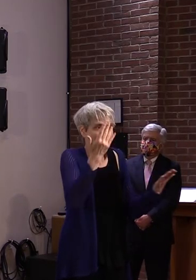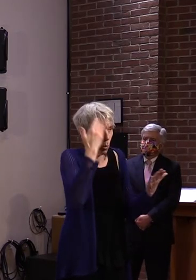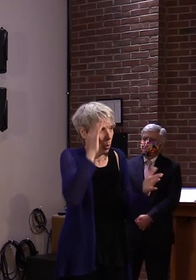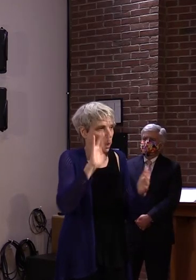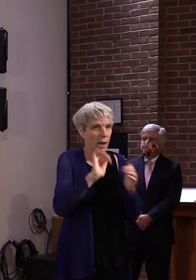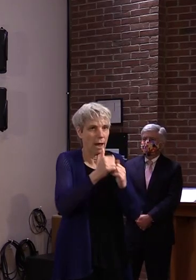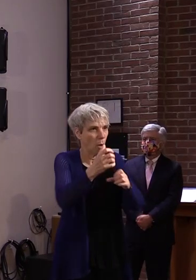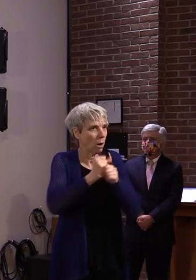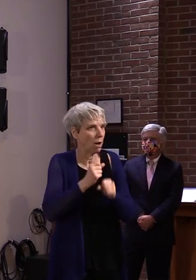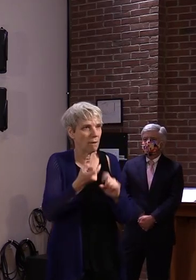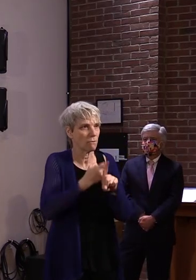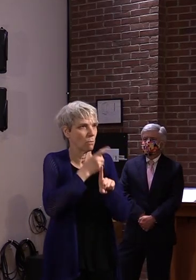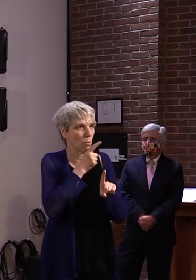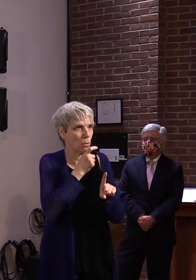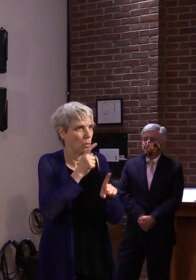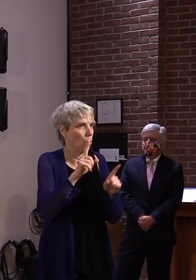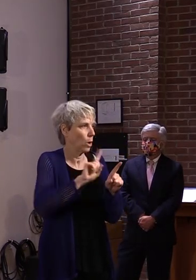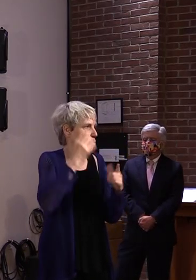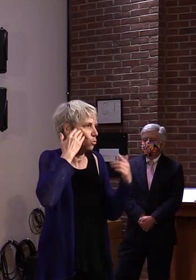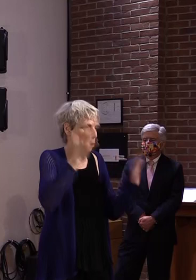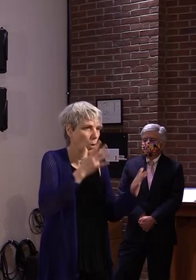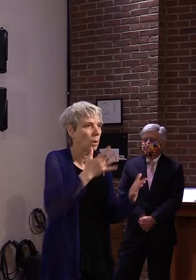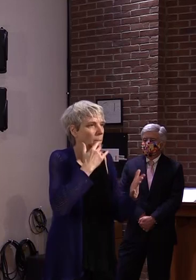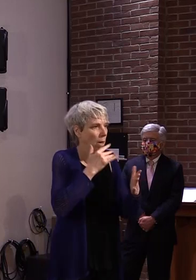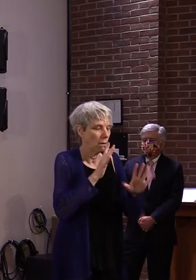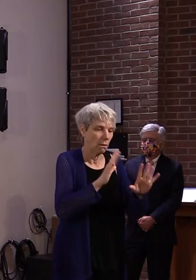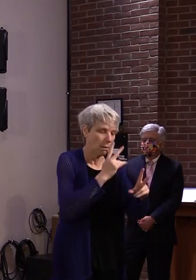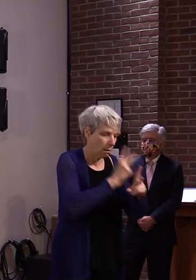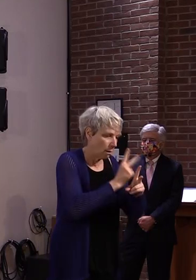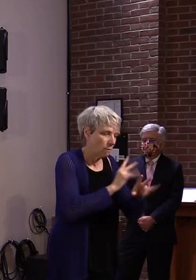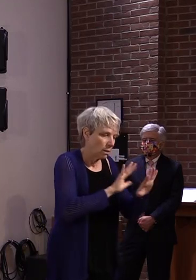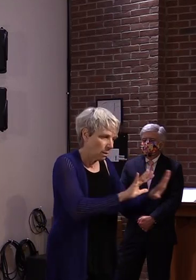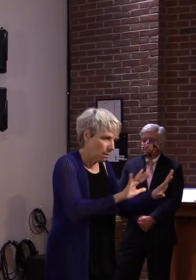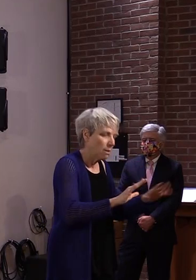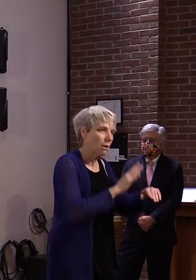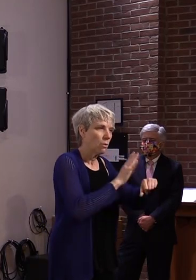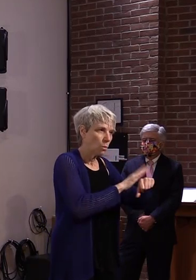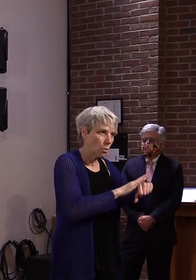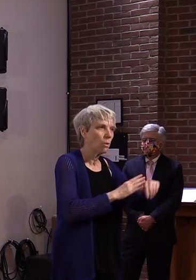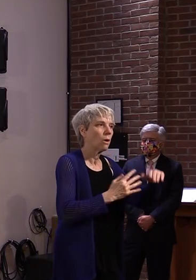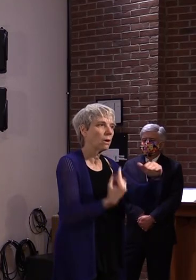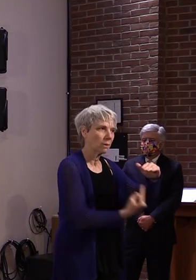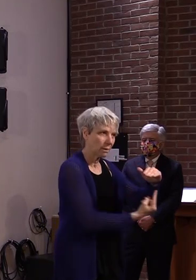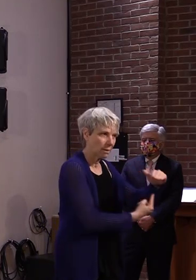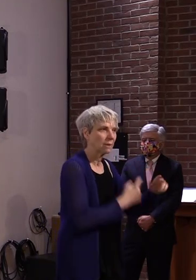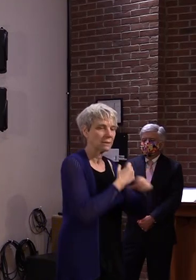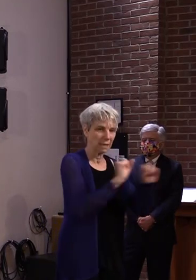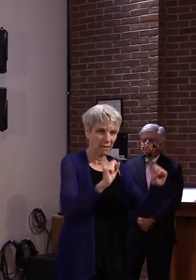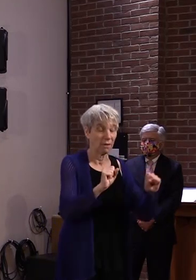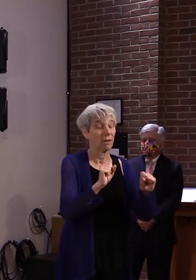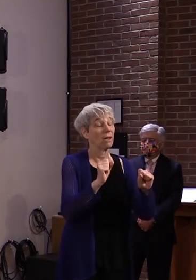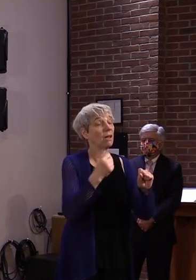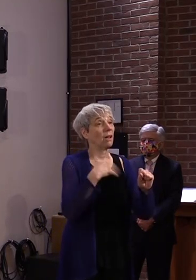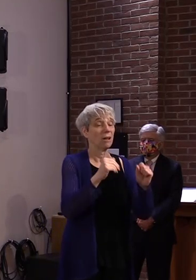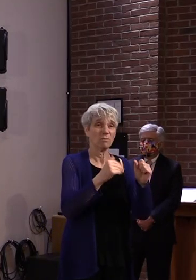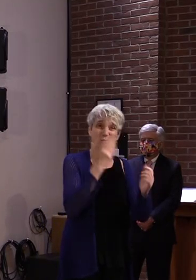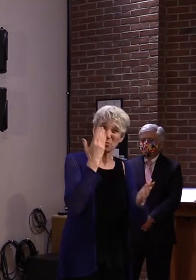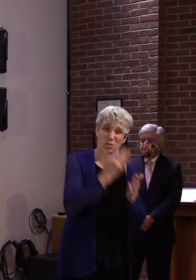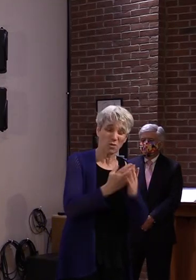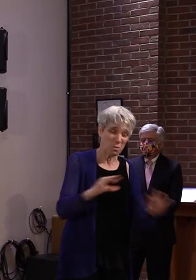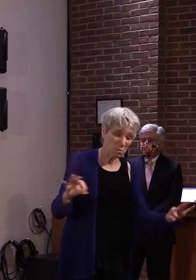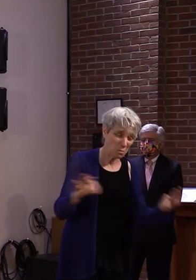And more important than ever become the concepts of physical distancing and mask wearing,